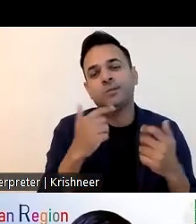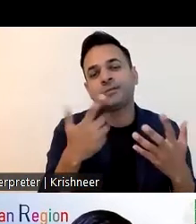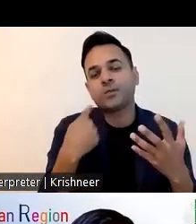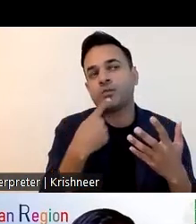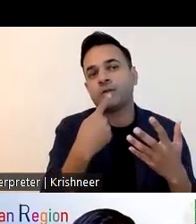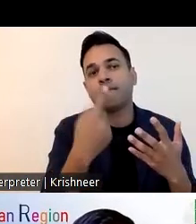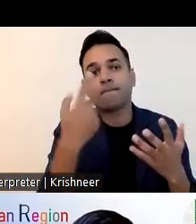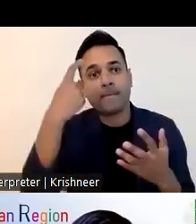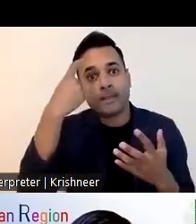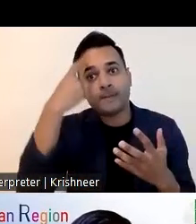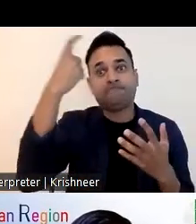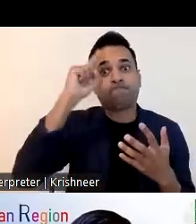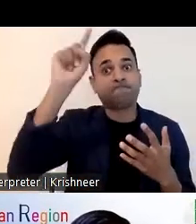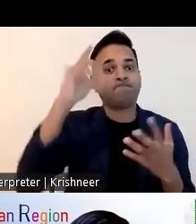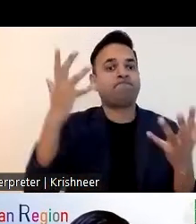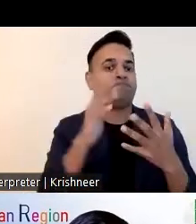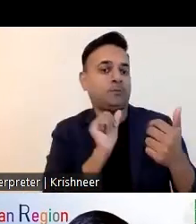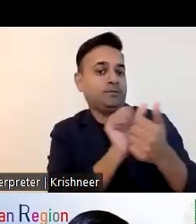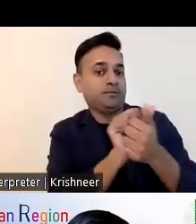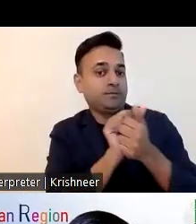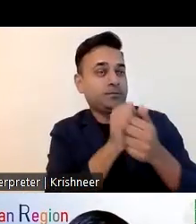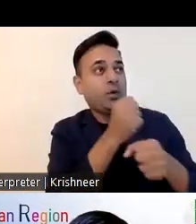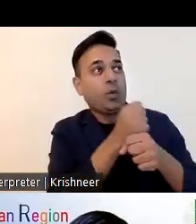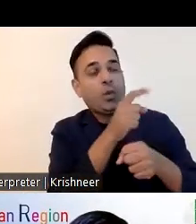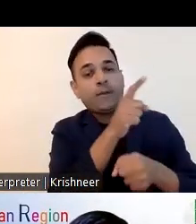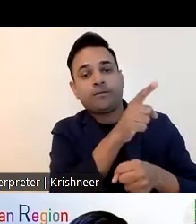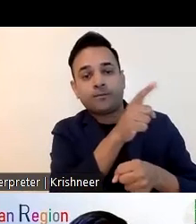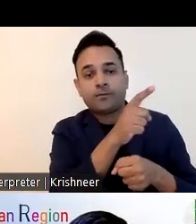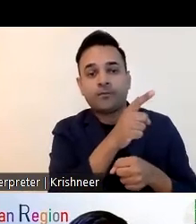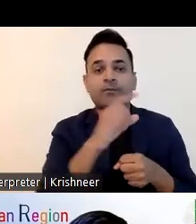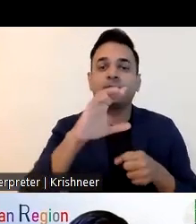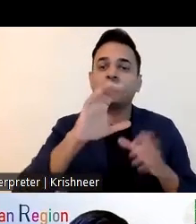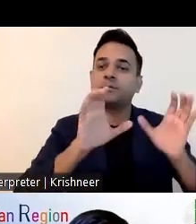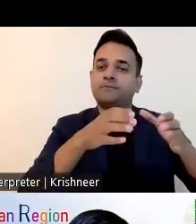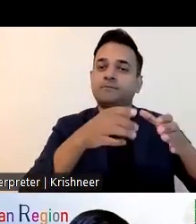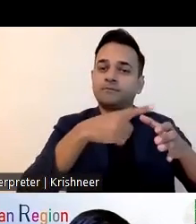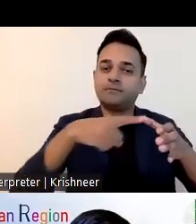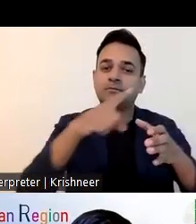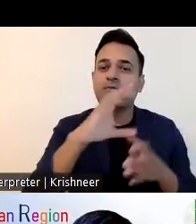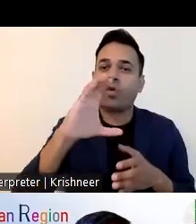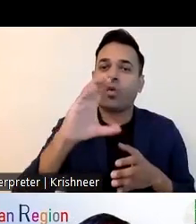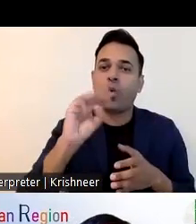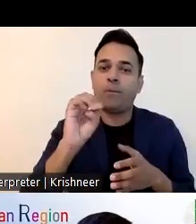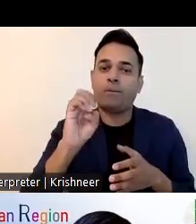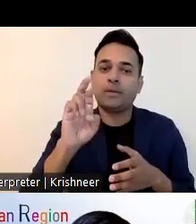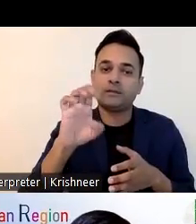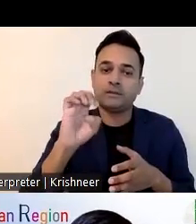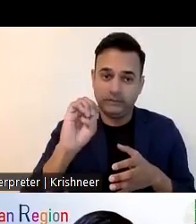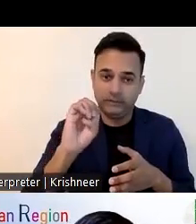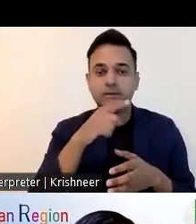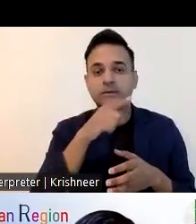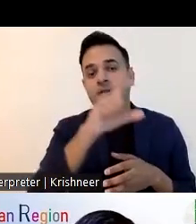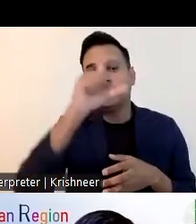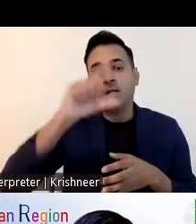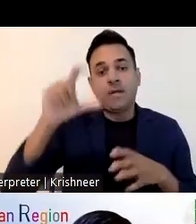huge employment project targeting to employ 2500 persons with disabilities in uh employee uh job market